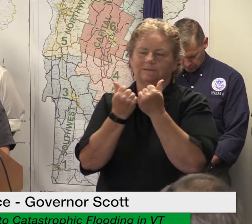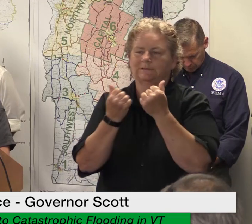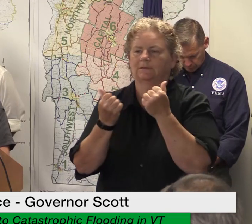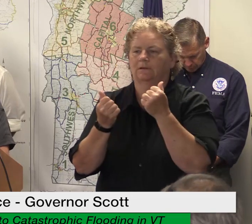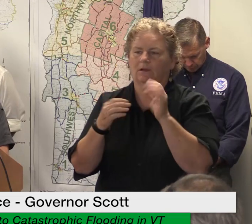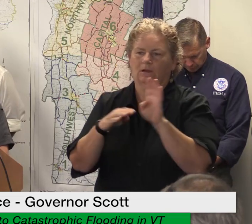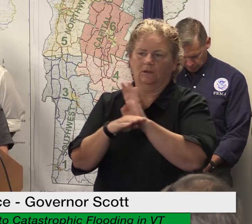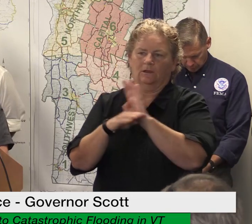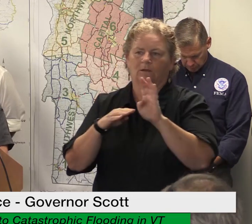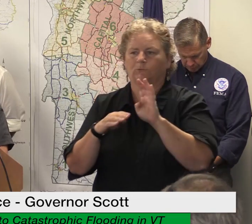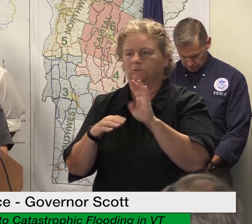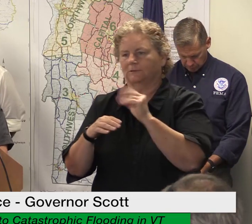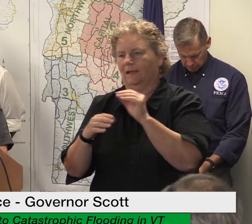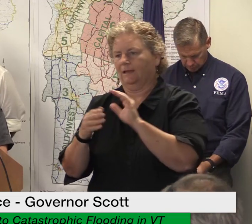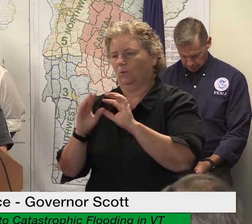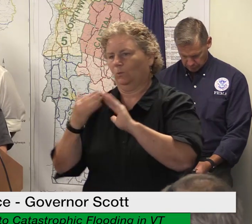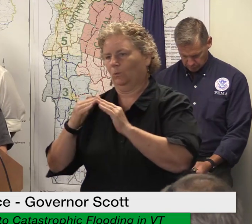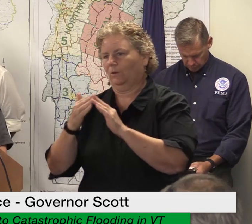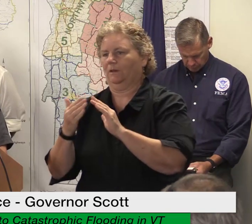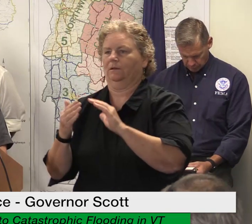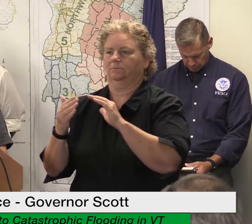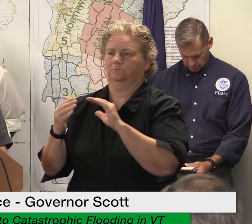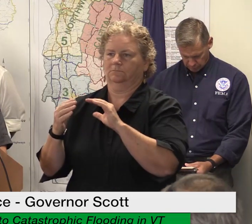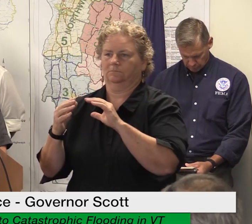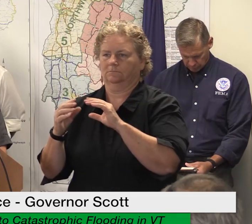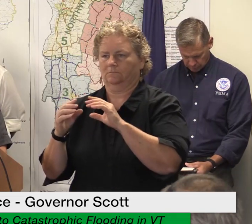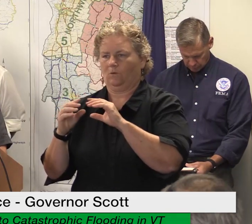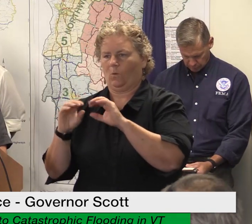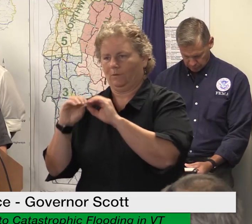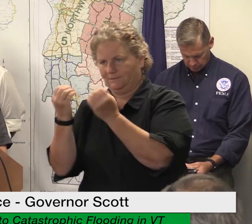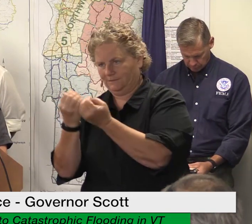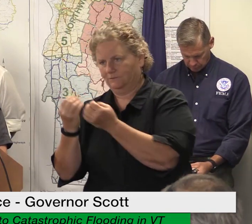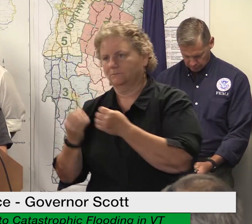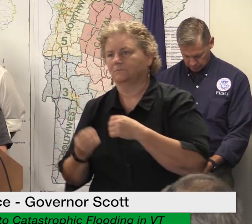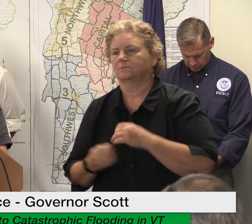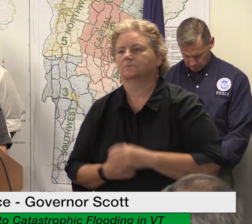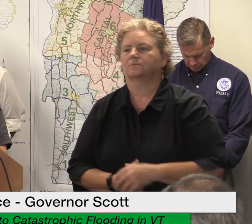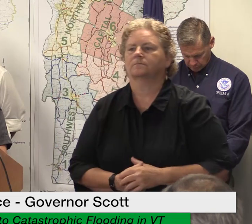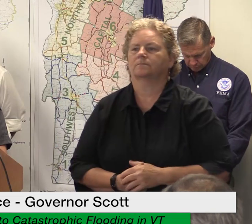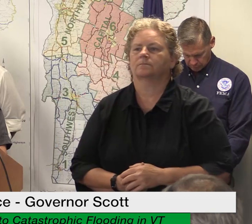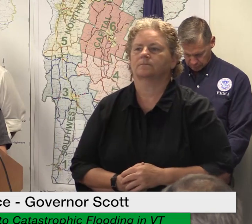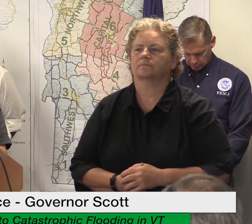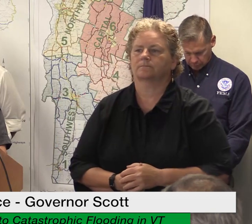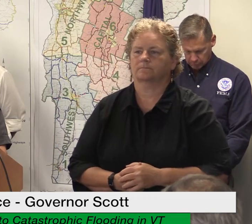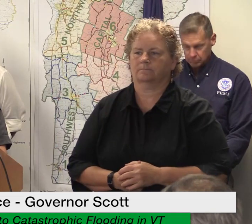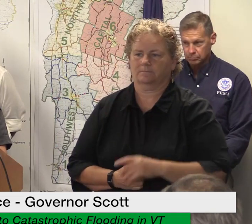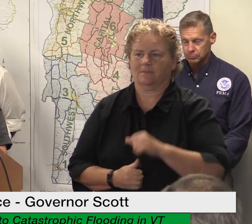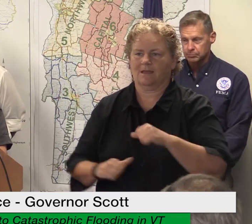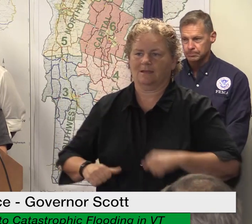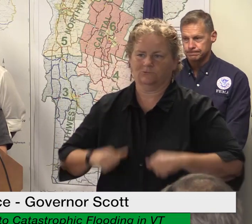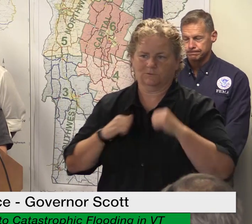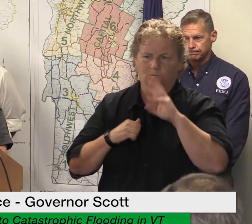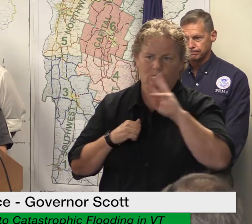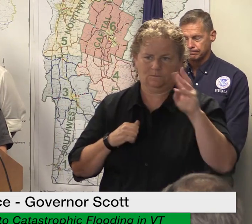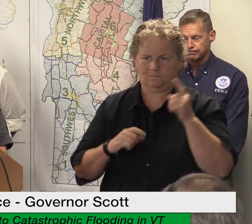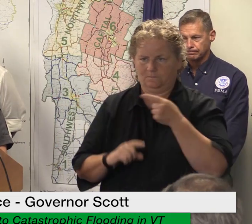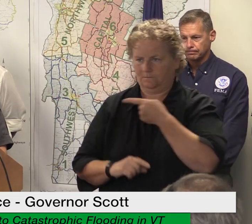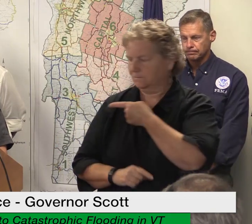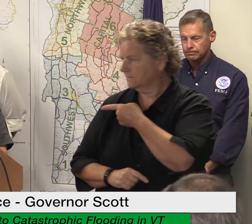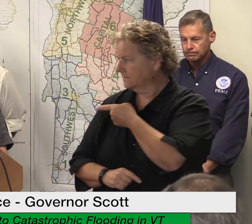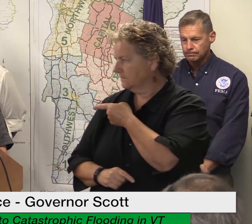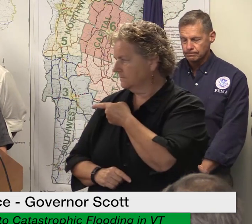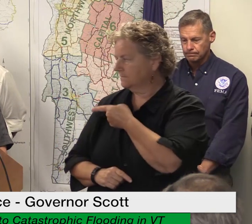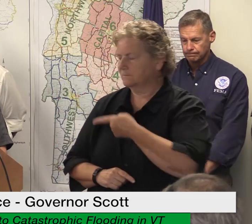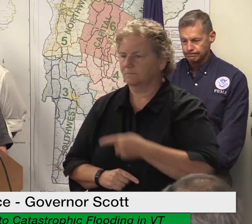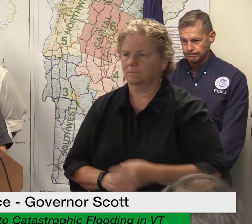we strongly recommend you to visit vermont211.org online to file a report if you cannot